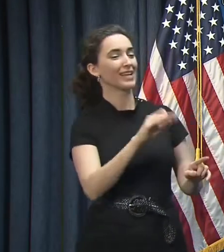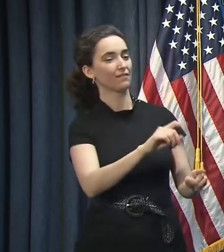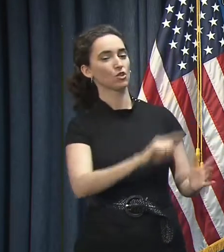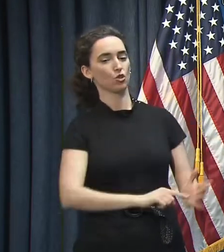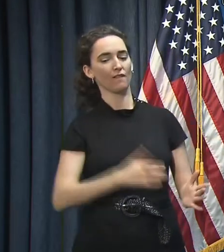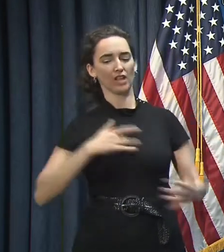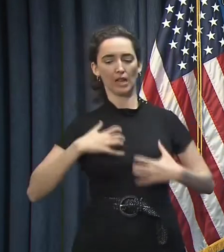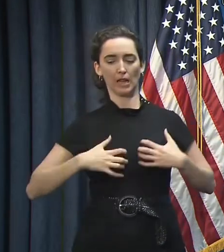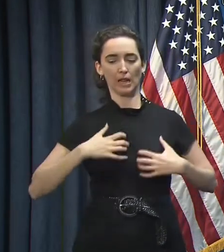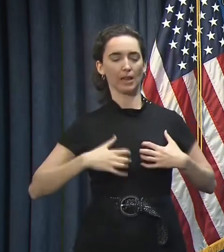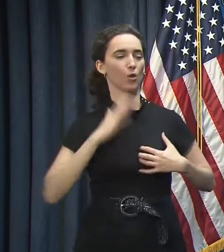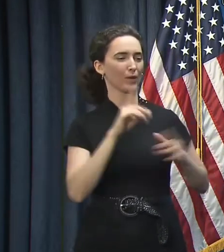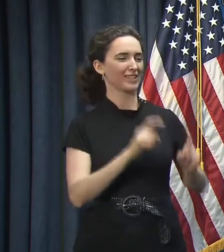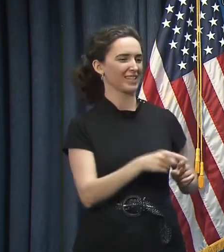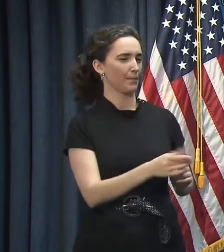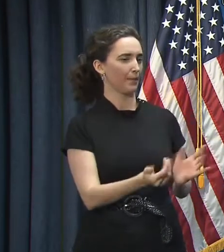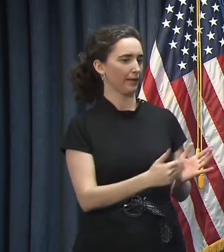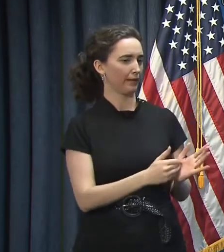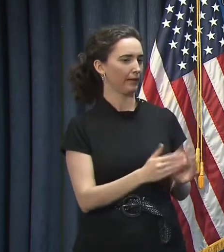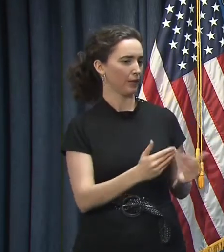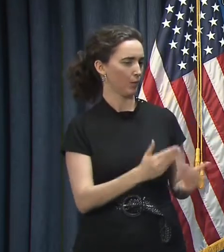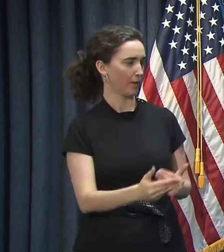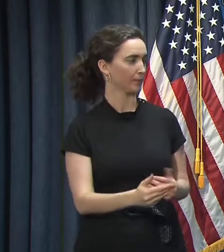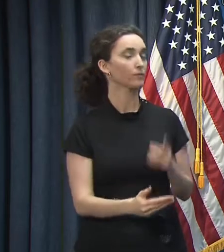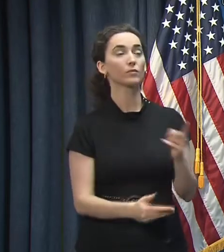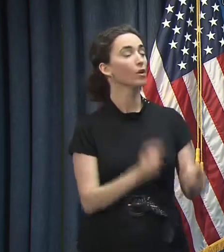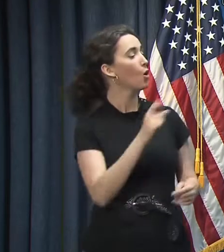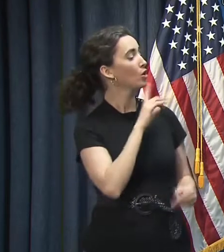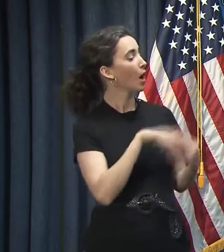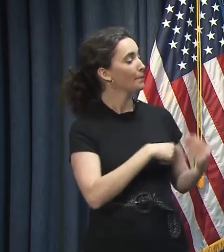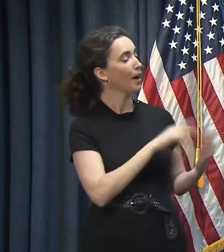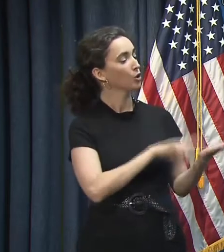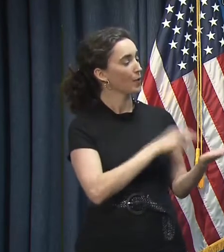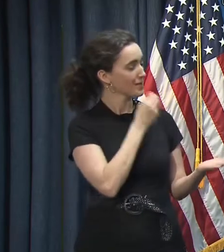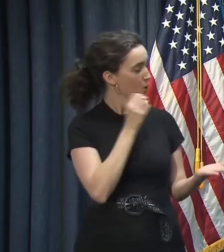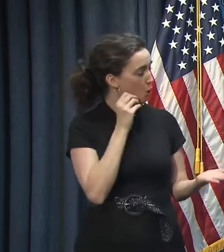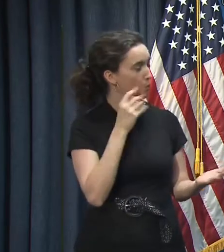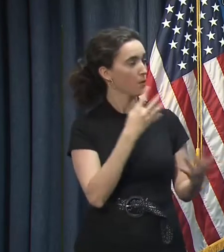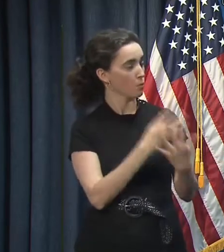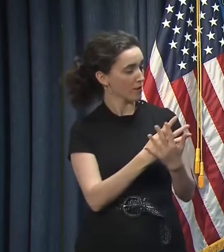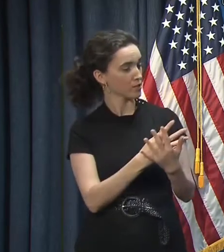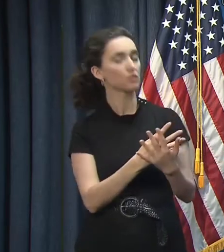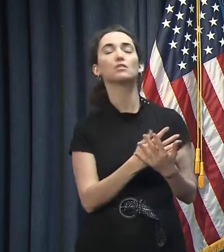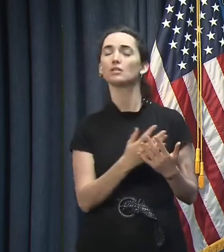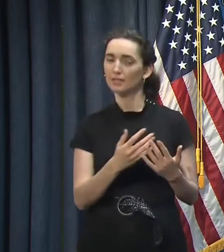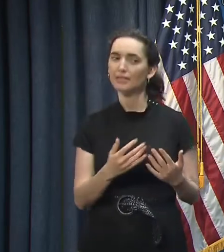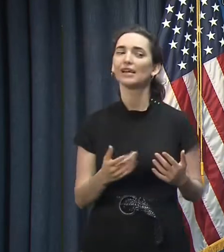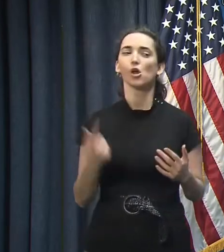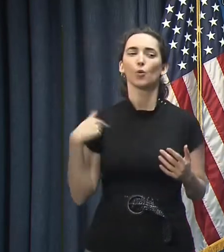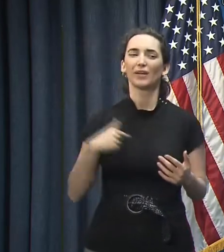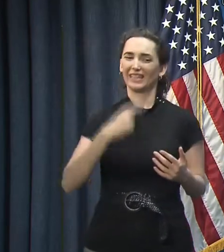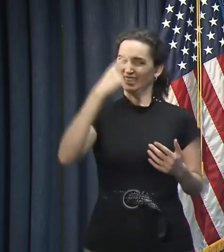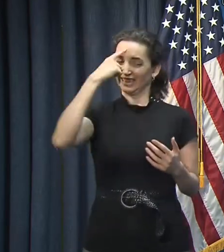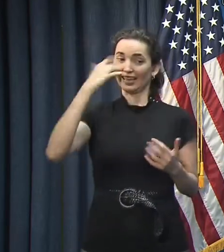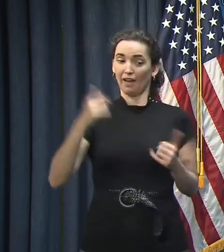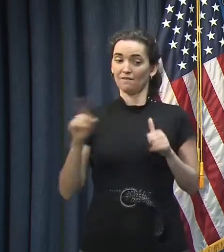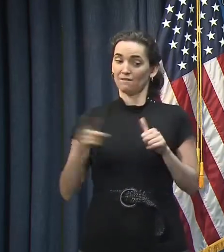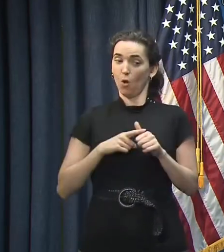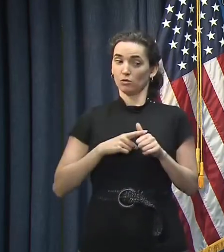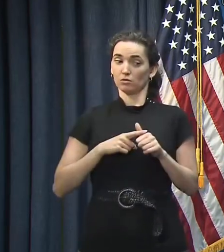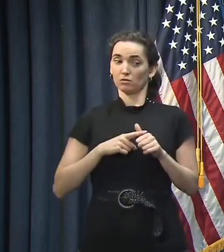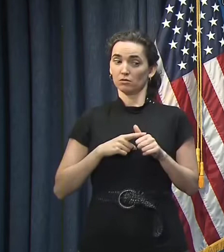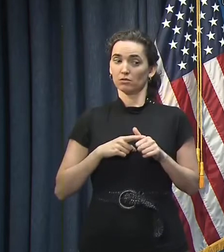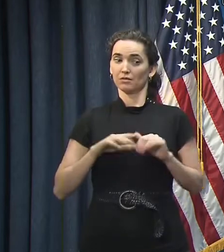So we're talking about nursing homes and prisons? In the initial phases we're talking about especially those areas where we think people are going to come in the closest proximity. Now,